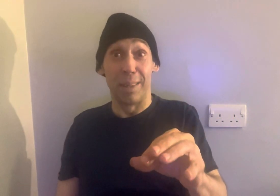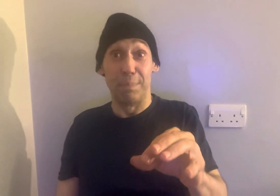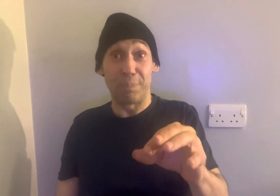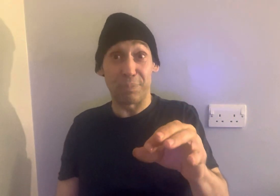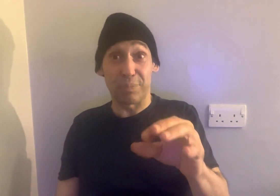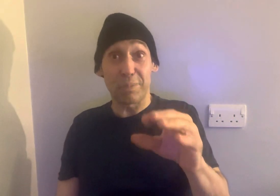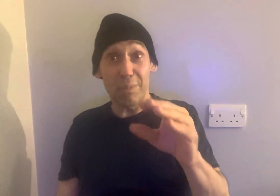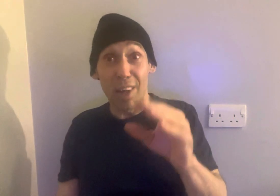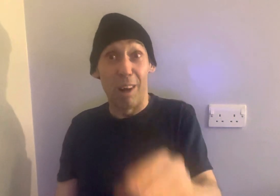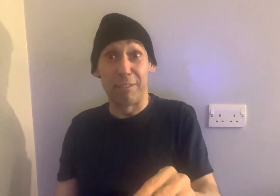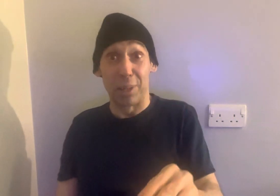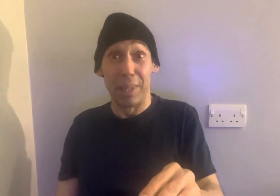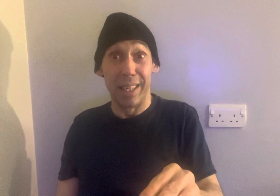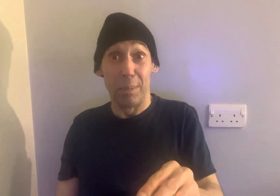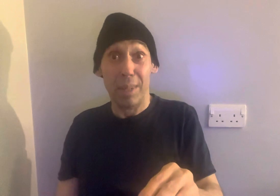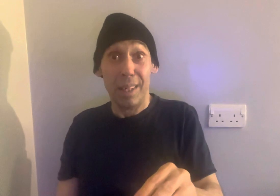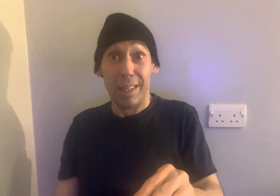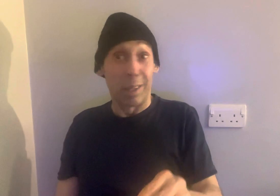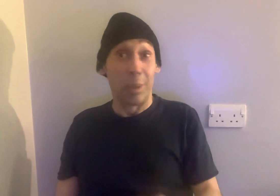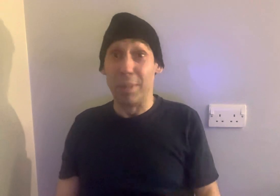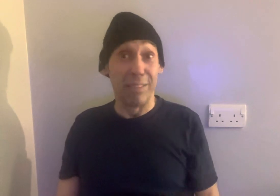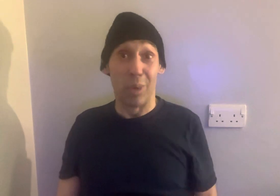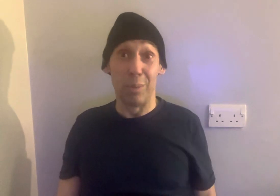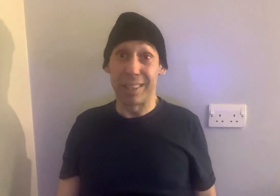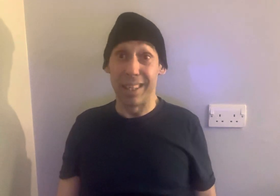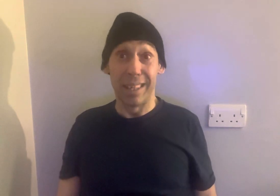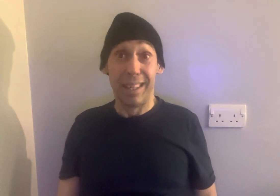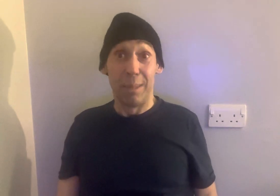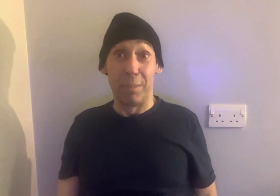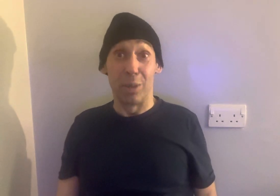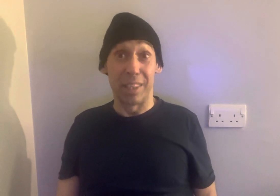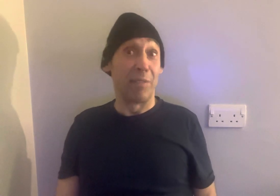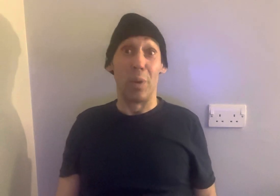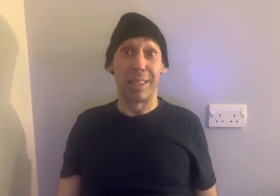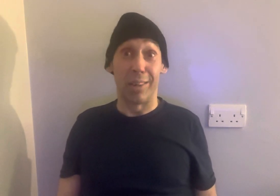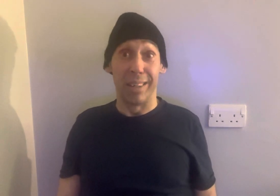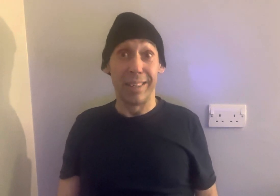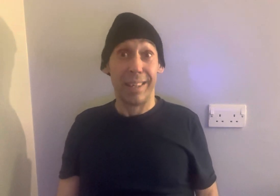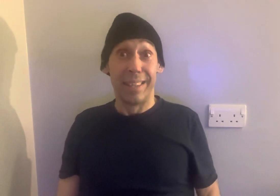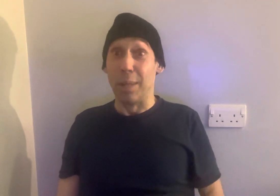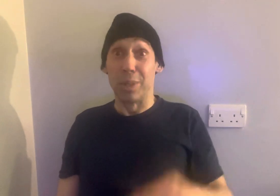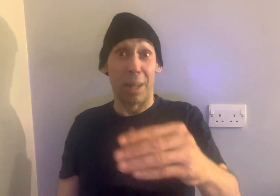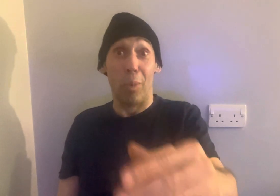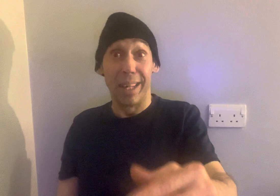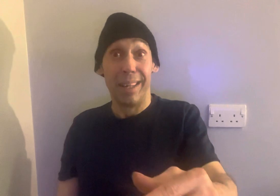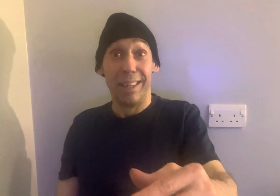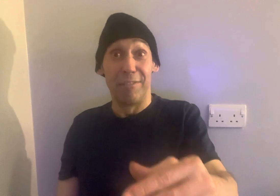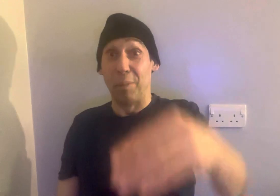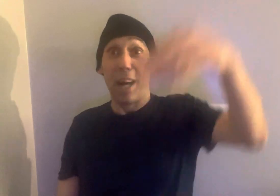after the millennium, I couldn't believe what I was seeing. Because everywhere I turned, there was someone from that